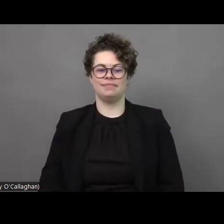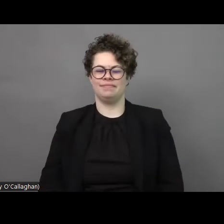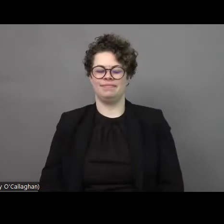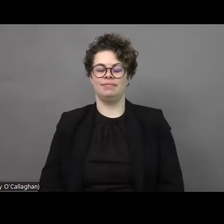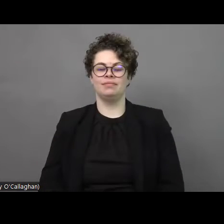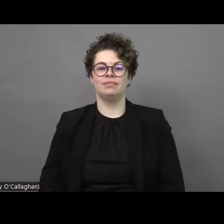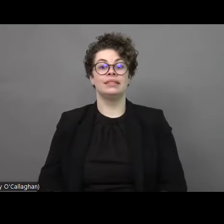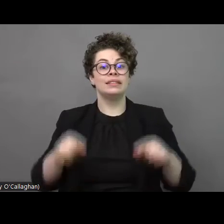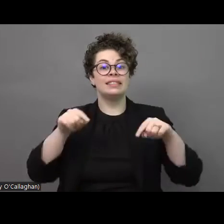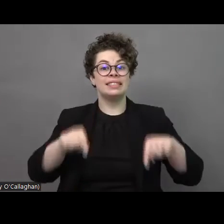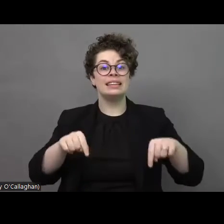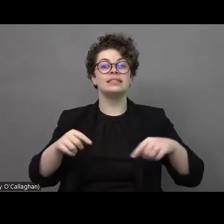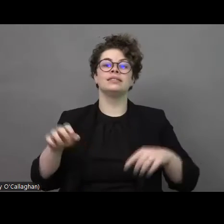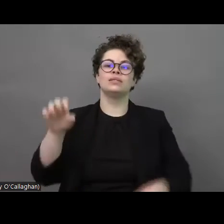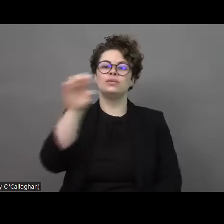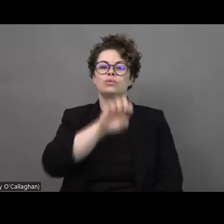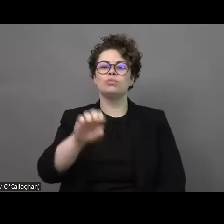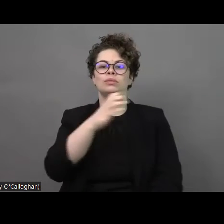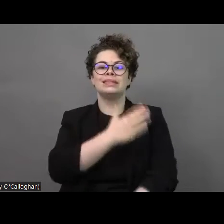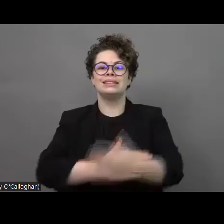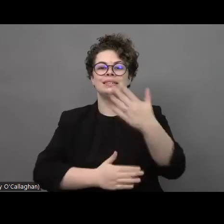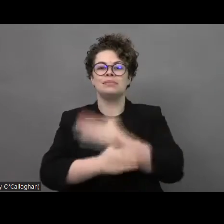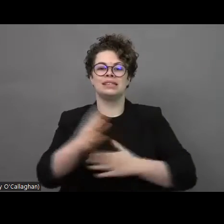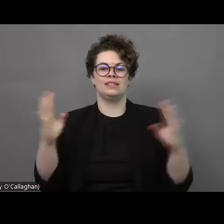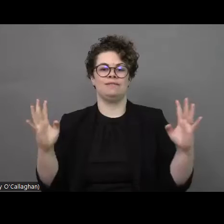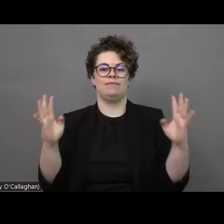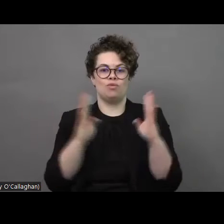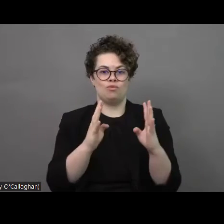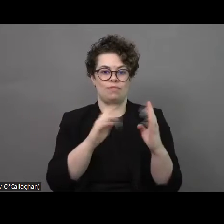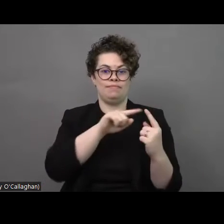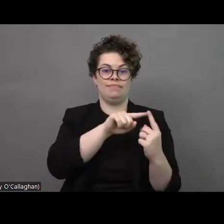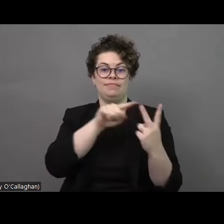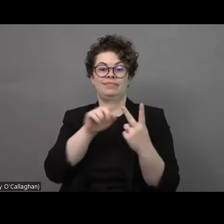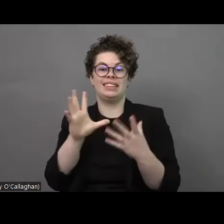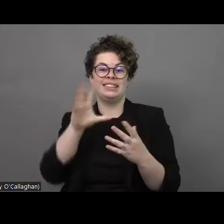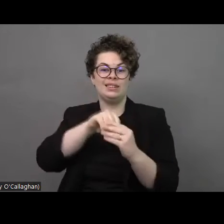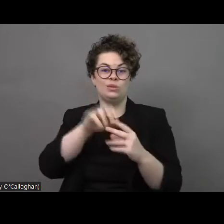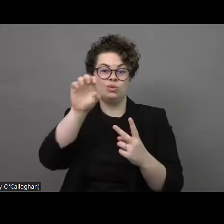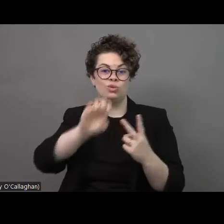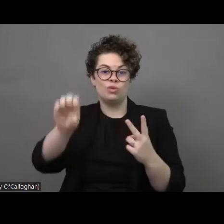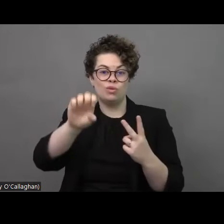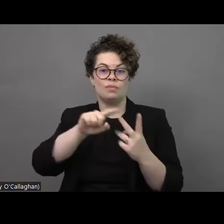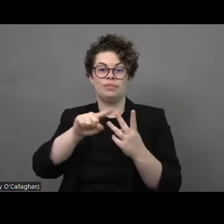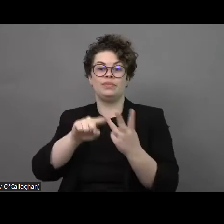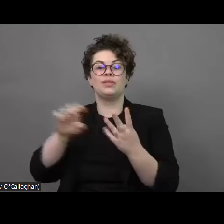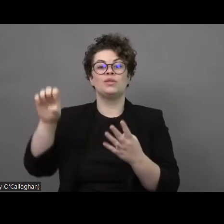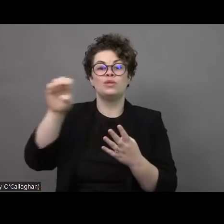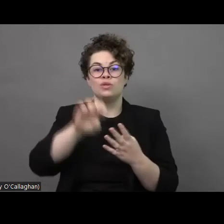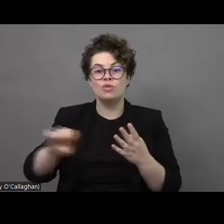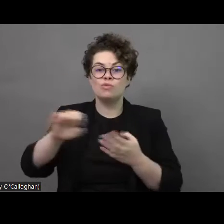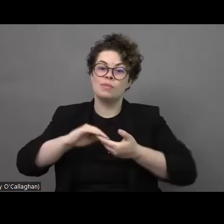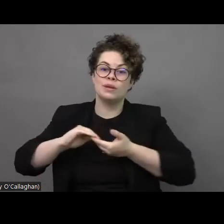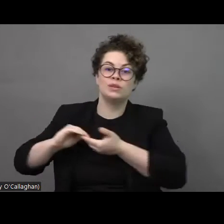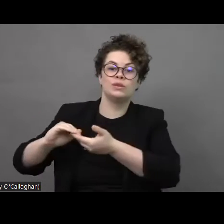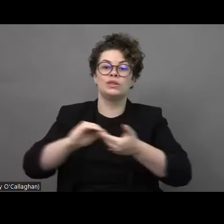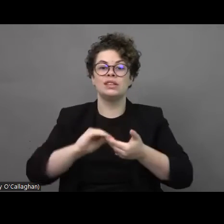by the European Disability Forum, Inclusion Europe, and the European Association of Service Providers for Persons with Disabilities.